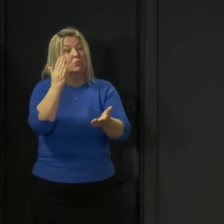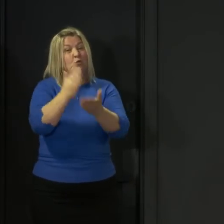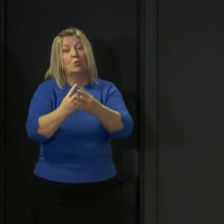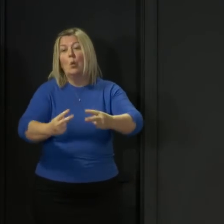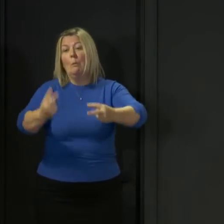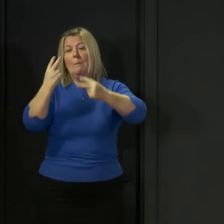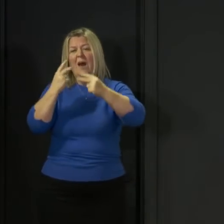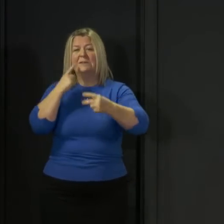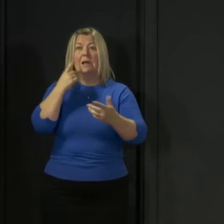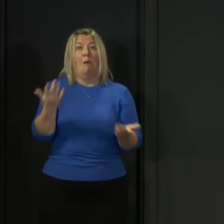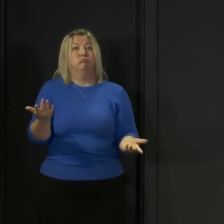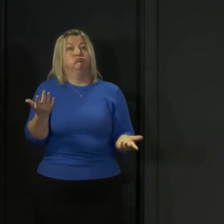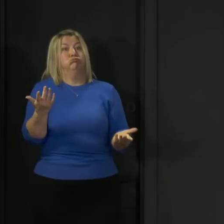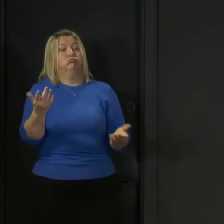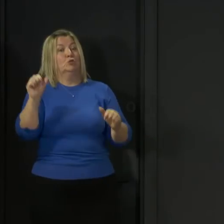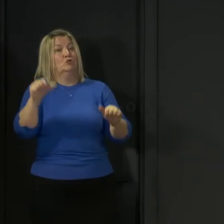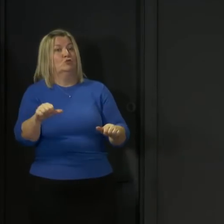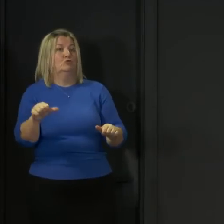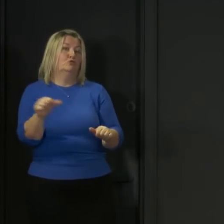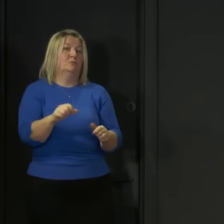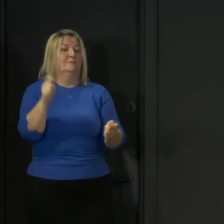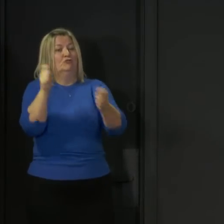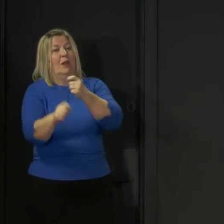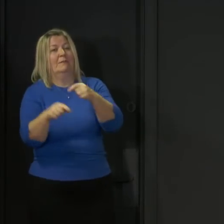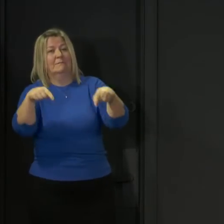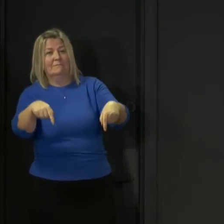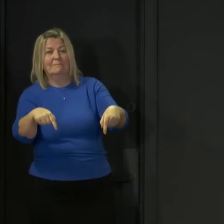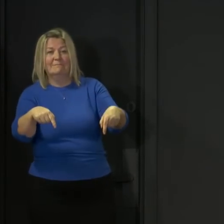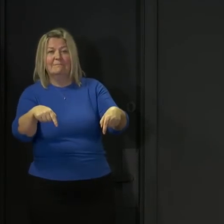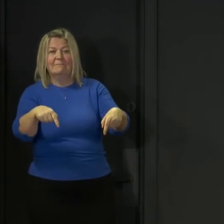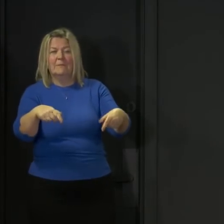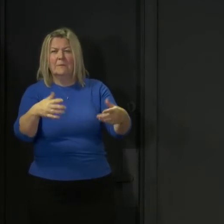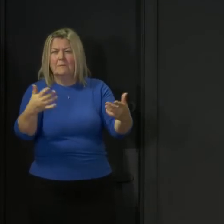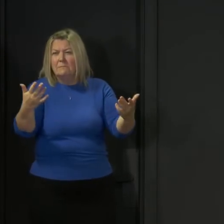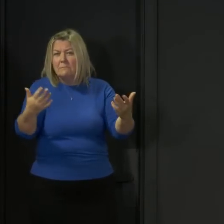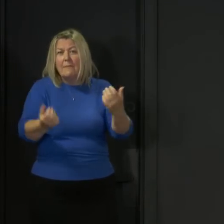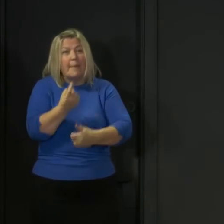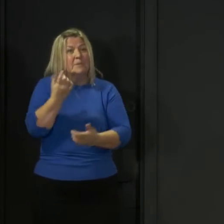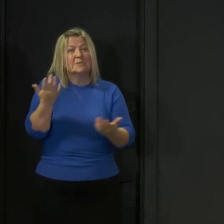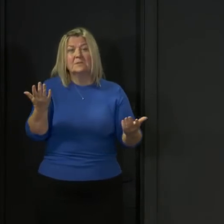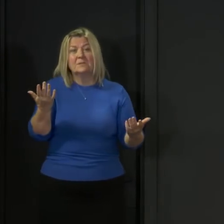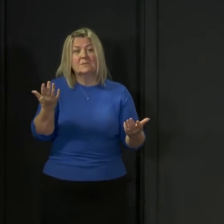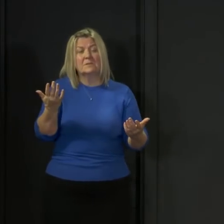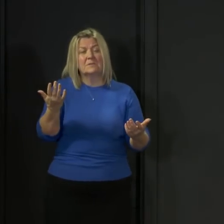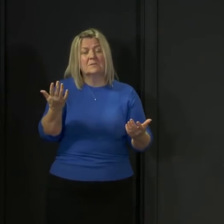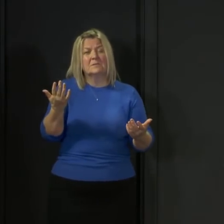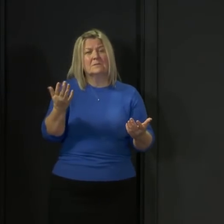to change as we learned more about it that is the nature of something like this and my